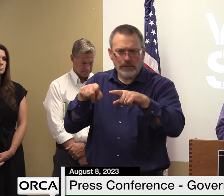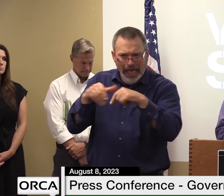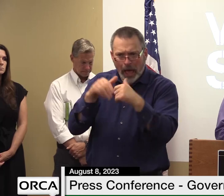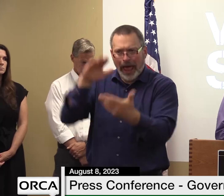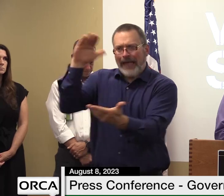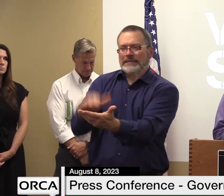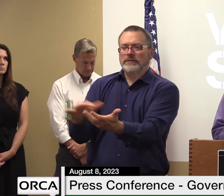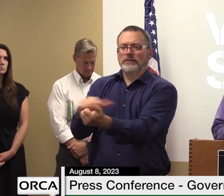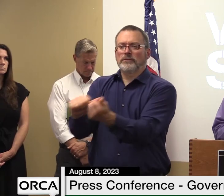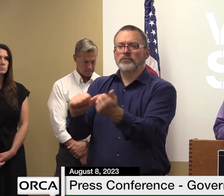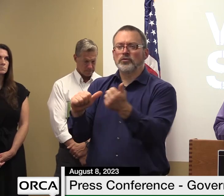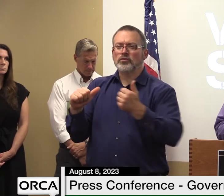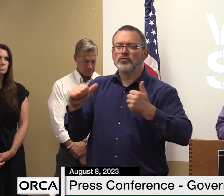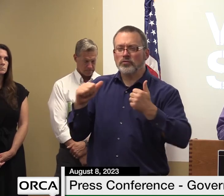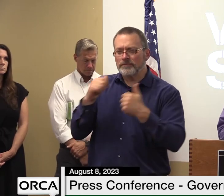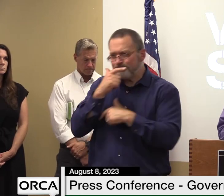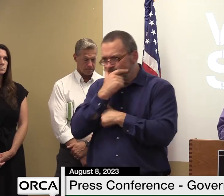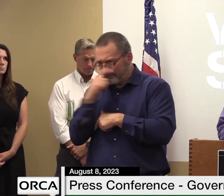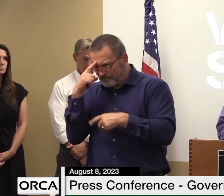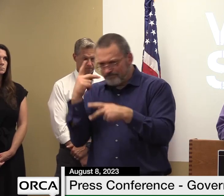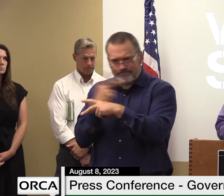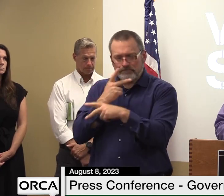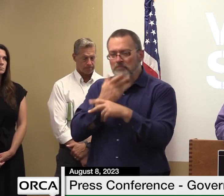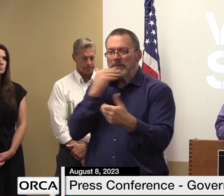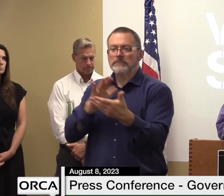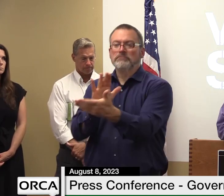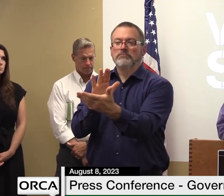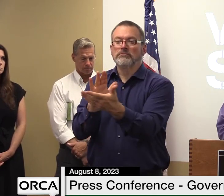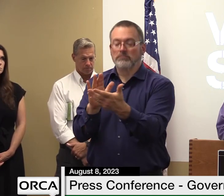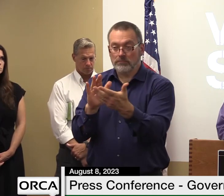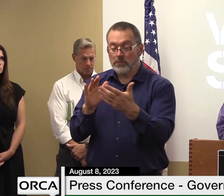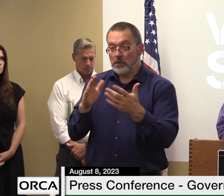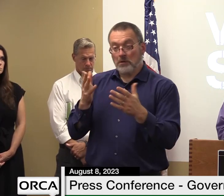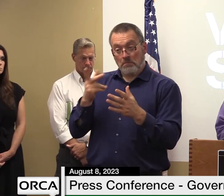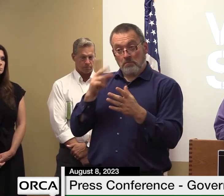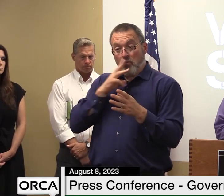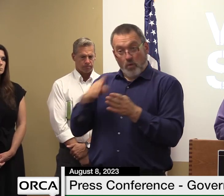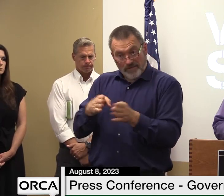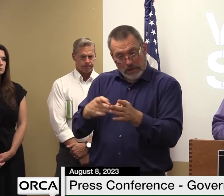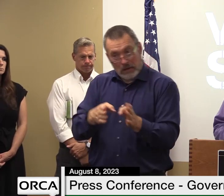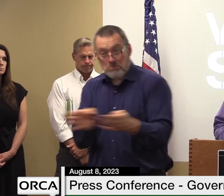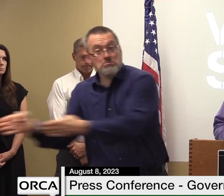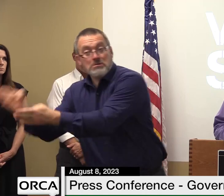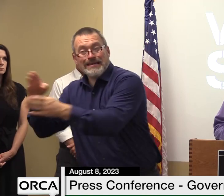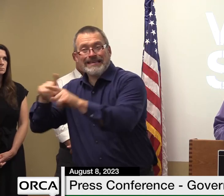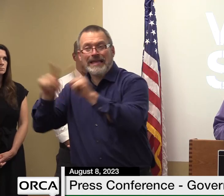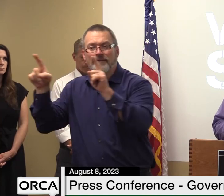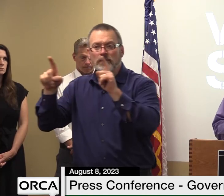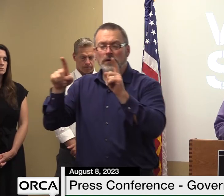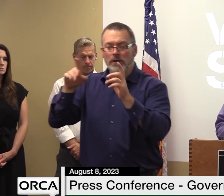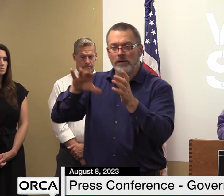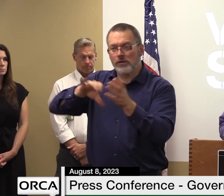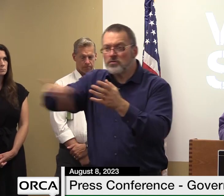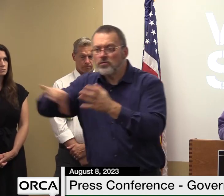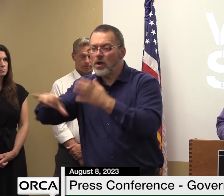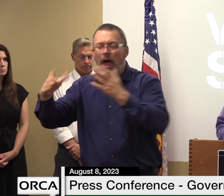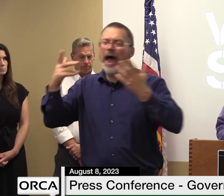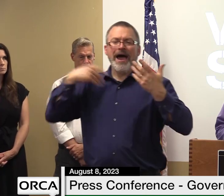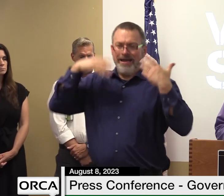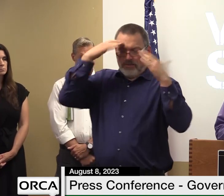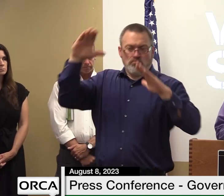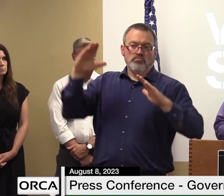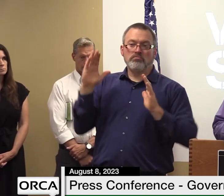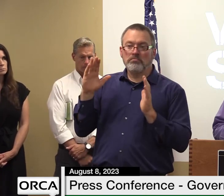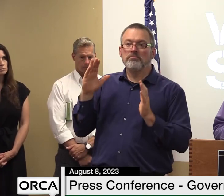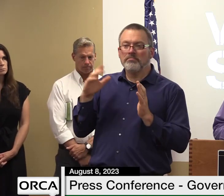and like the governor said give the river space let the river do what it wants to do as much as possible keeping in mind we have our